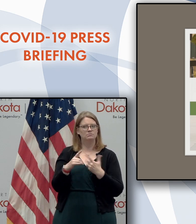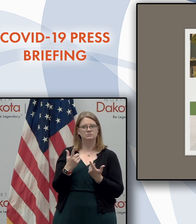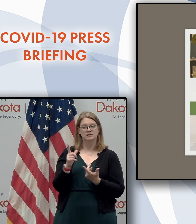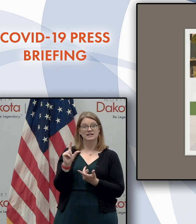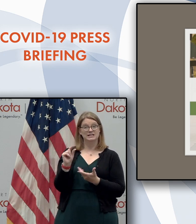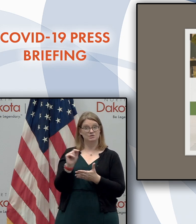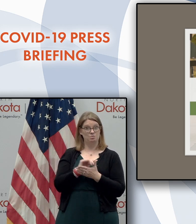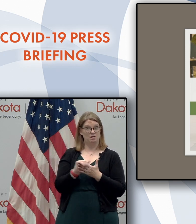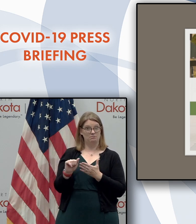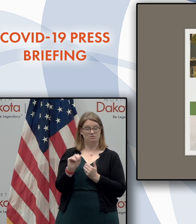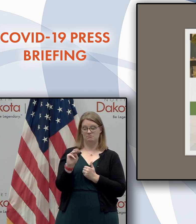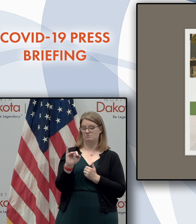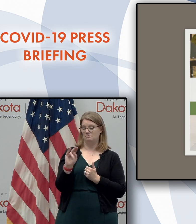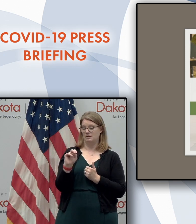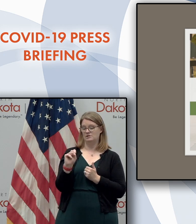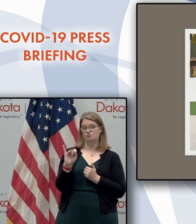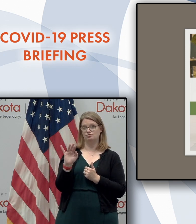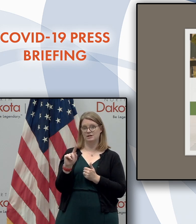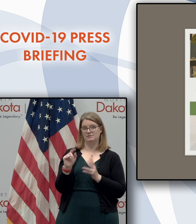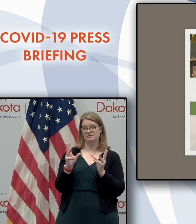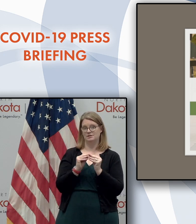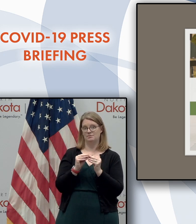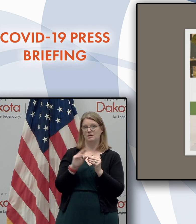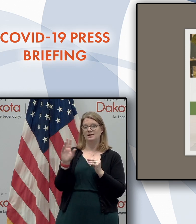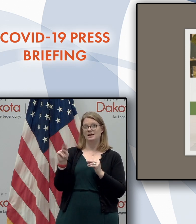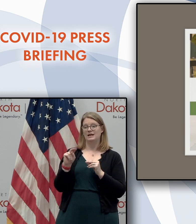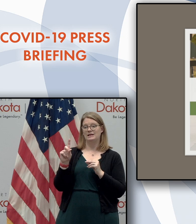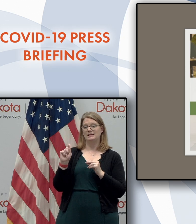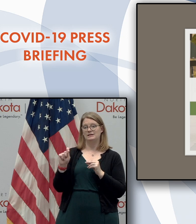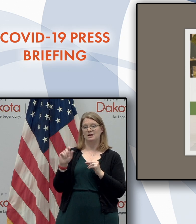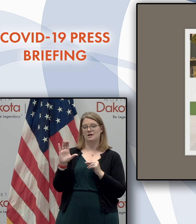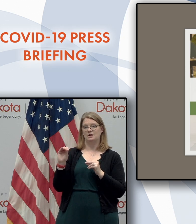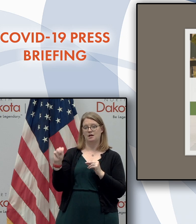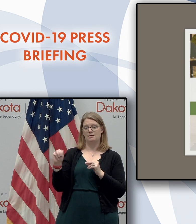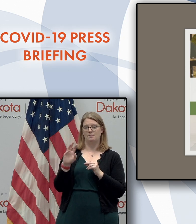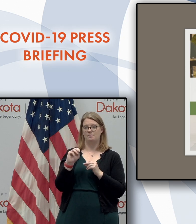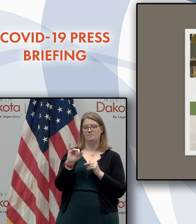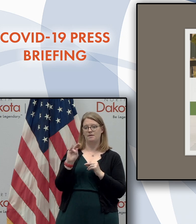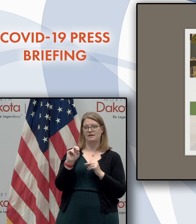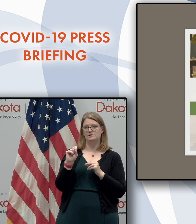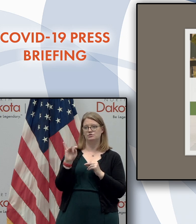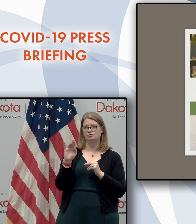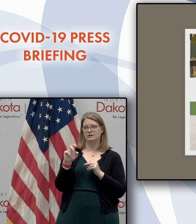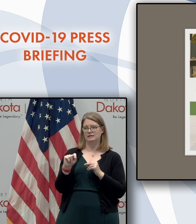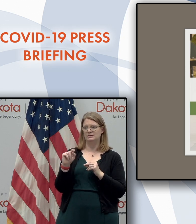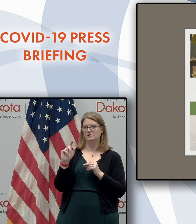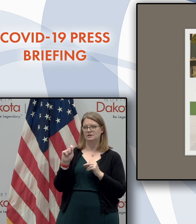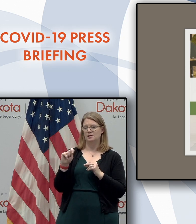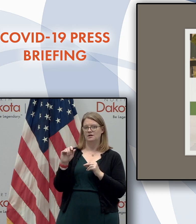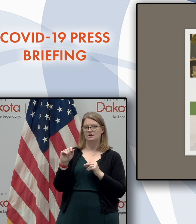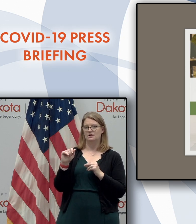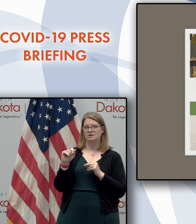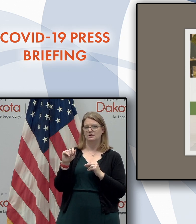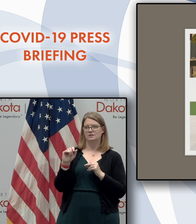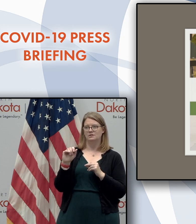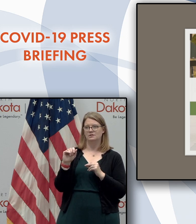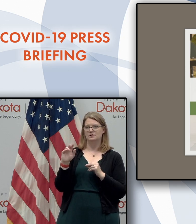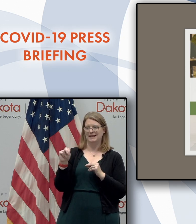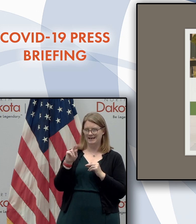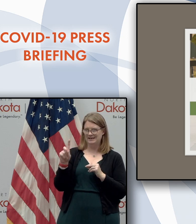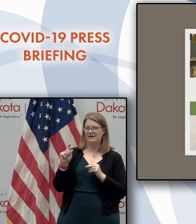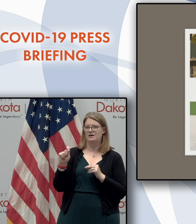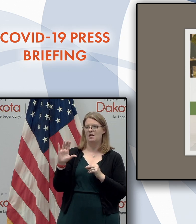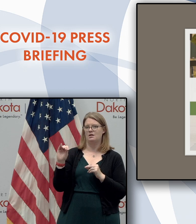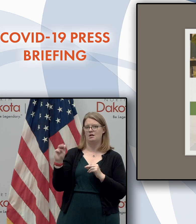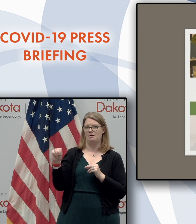20 bucks at MainStreetSummitND.com. That's $20 at MainStreetSummit.ND, MainStreetSummitND